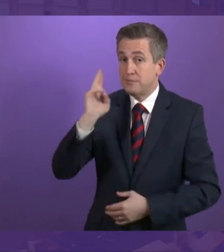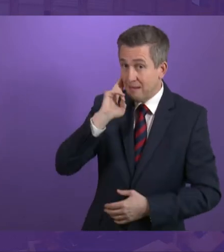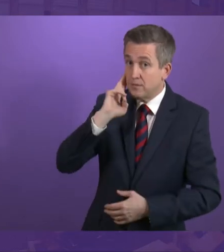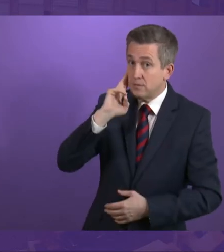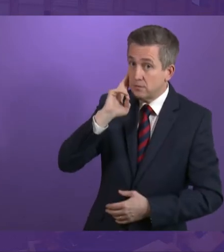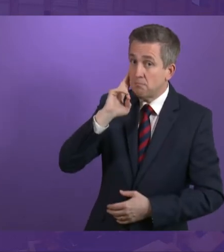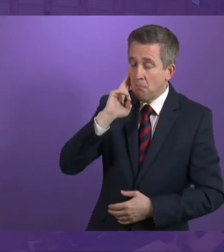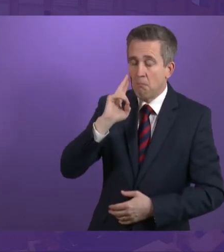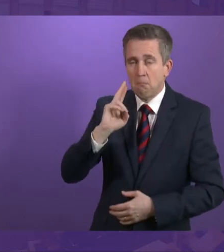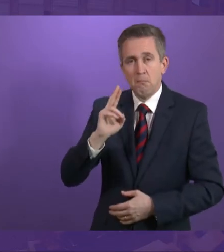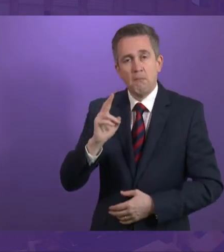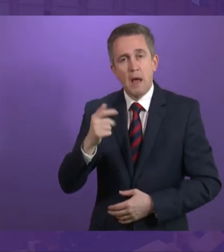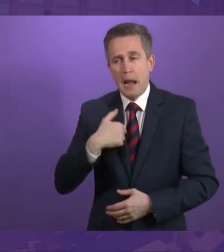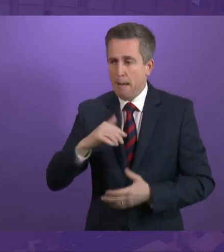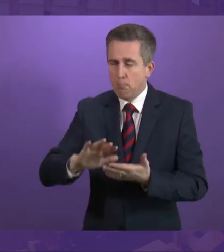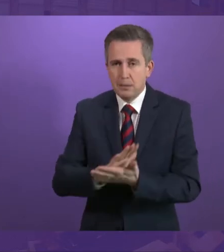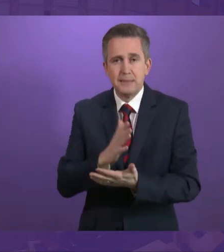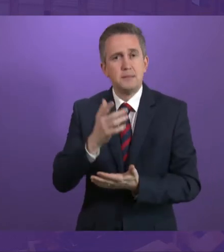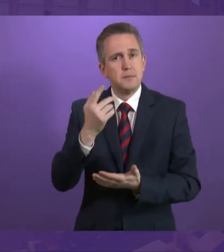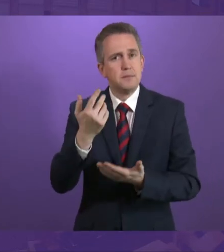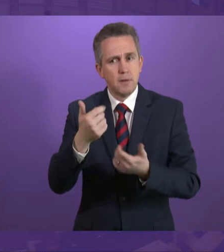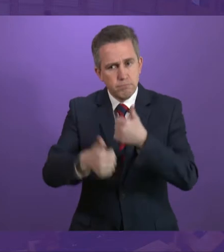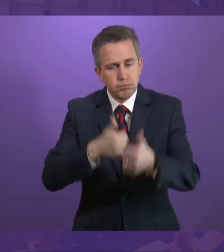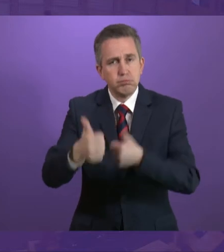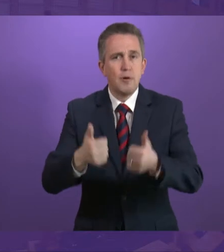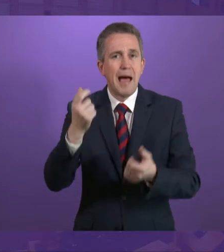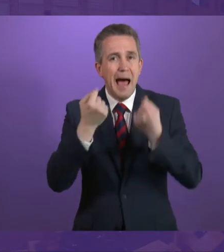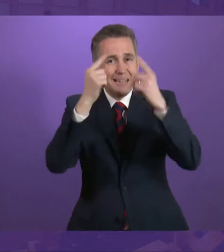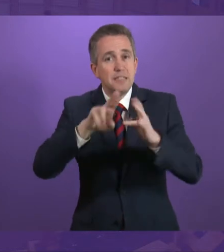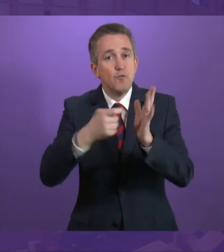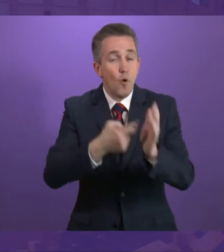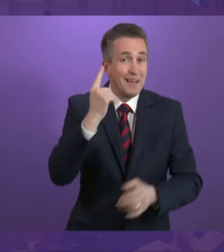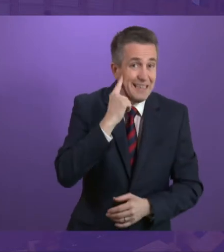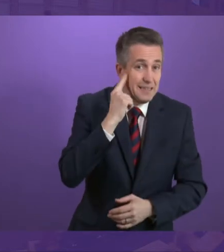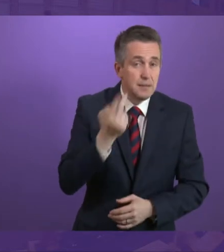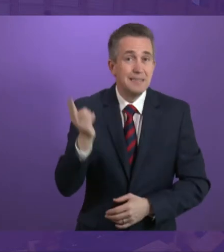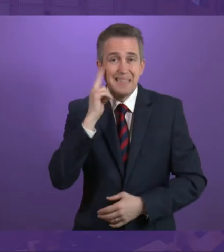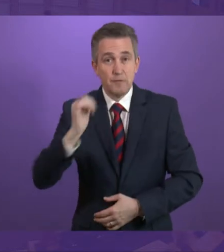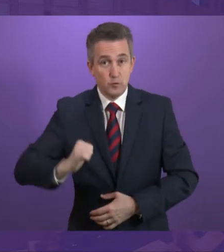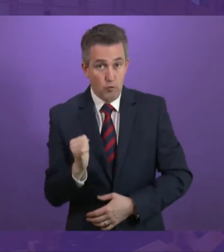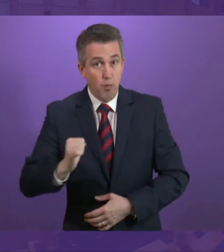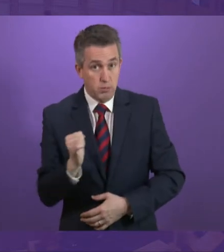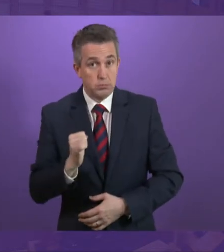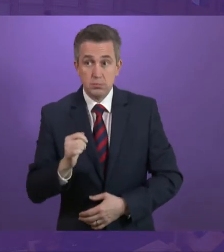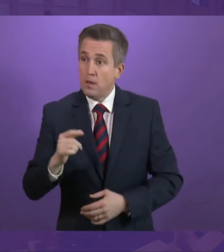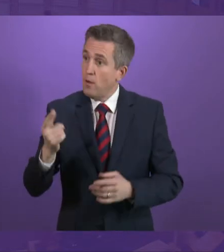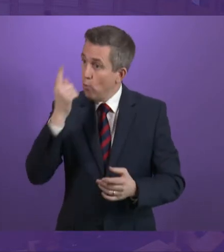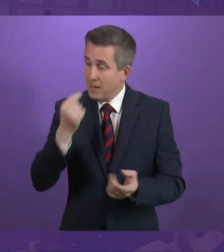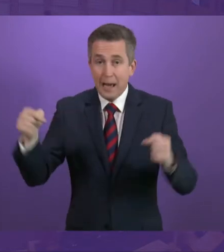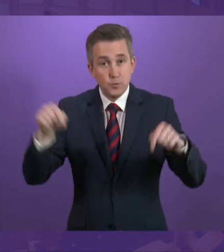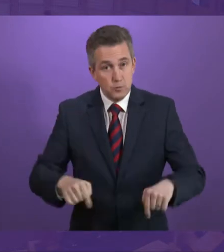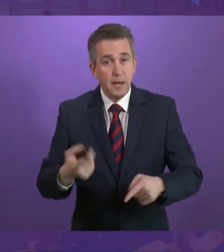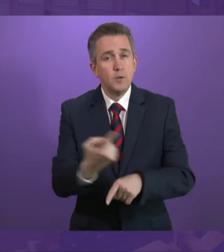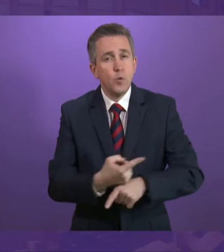Ideas for Ears and Deaf Scotland for working with Mr Stewart today so that we can debate the issue of hearing access